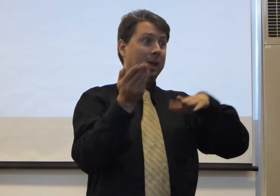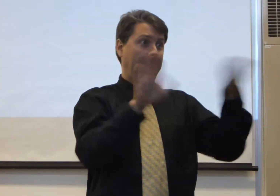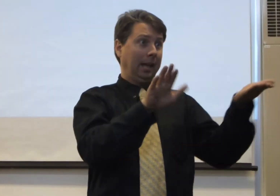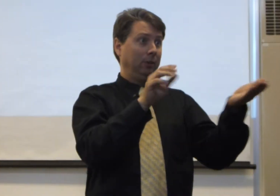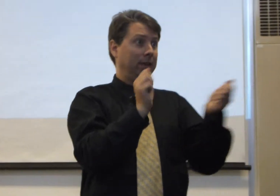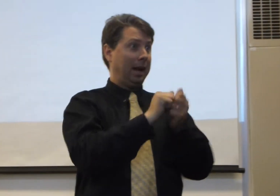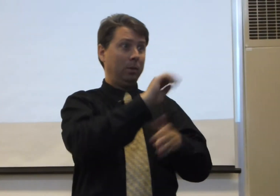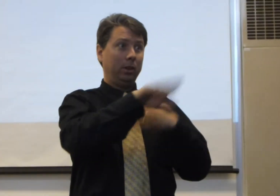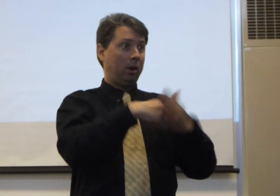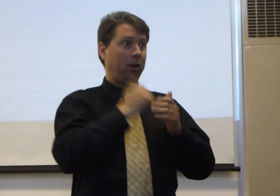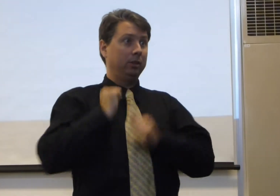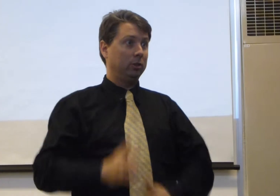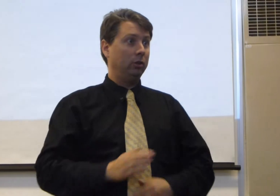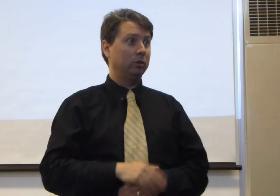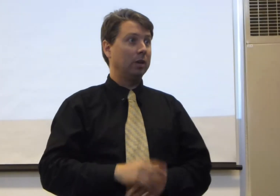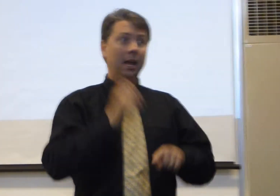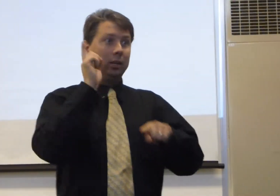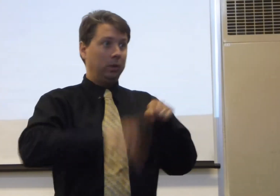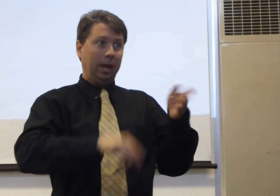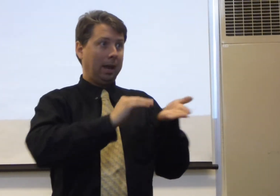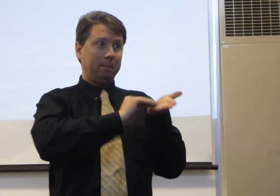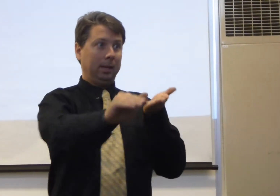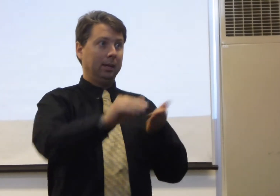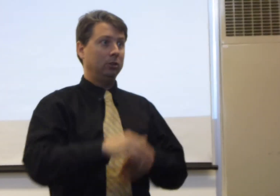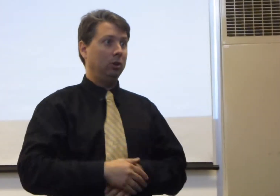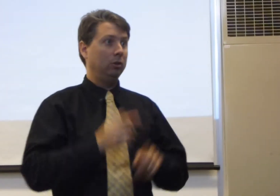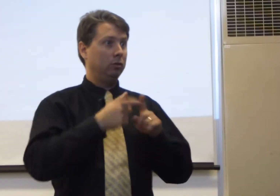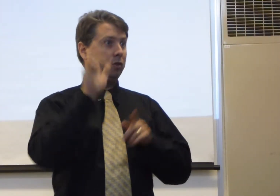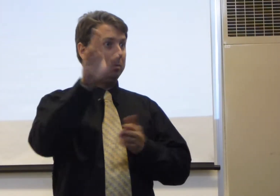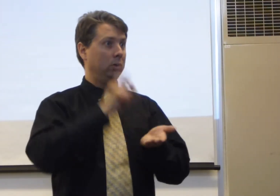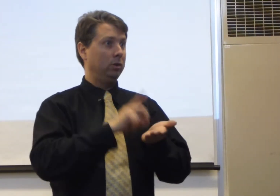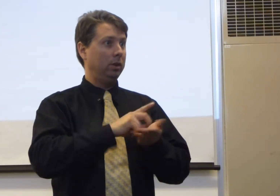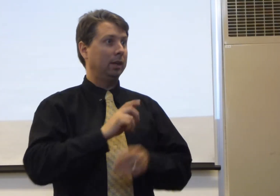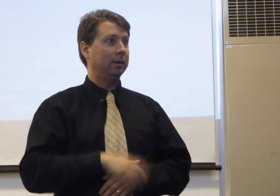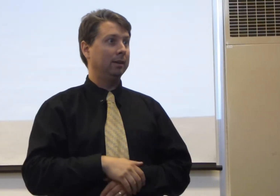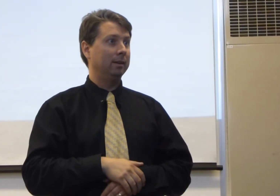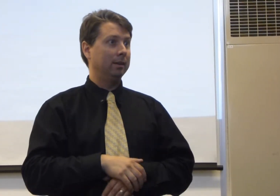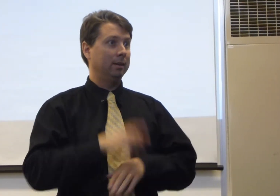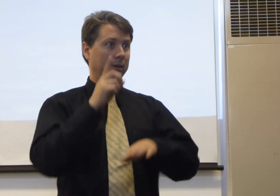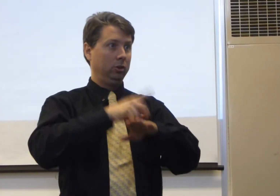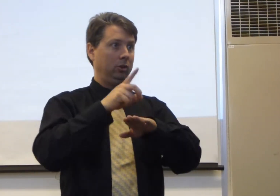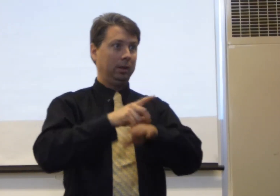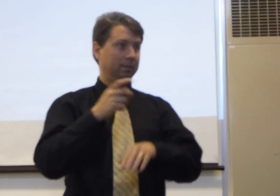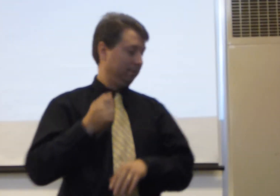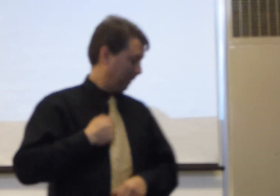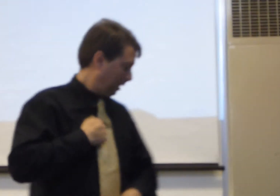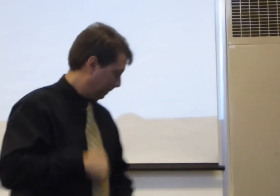and you die with all the soldiers. You can't be excused from duty. You did. That's right.